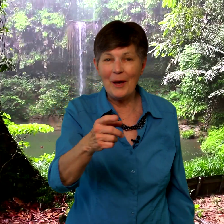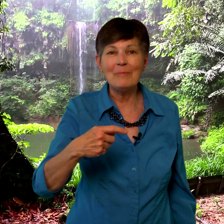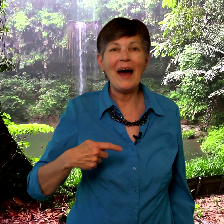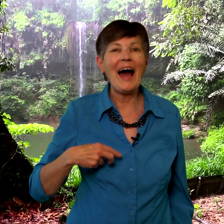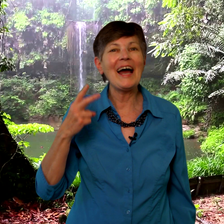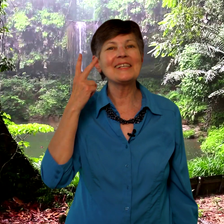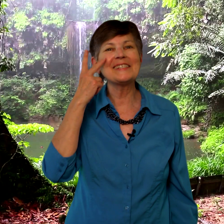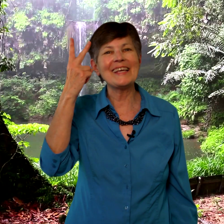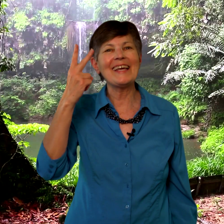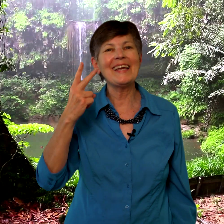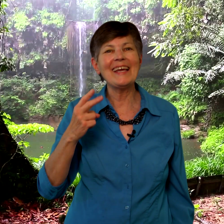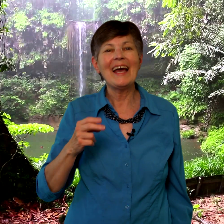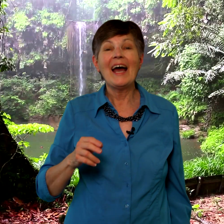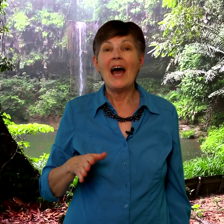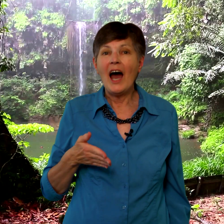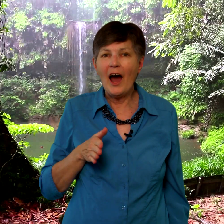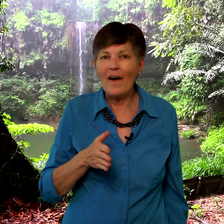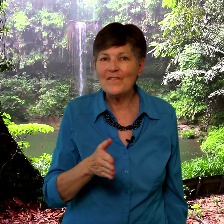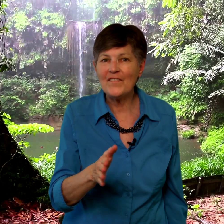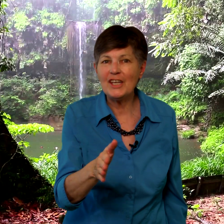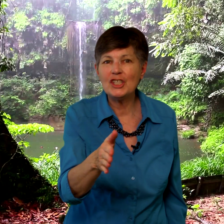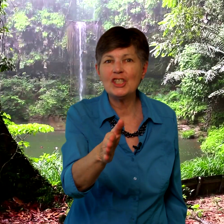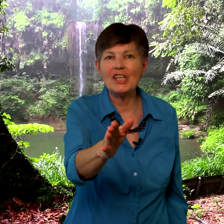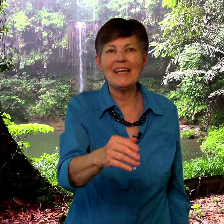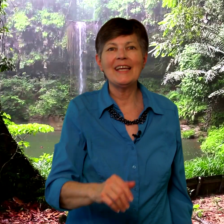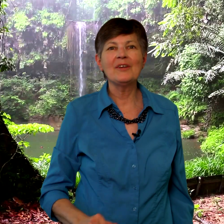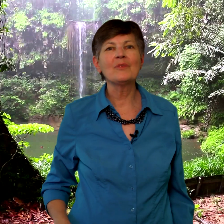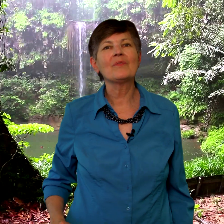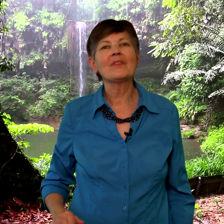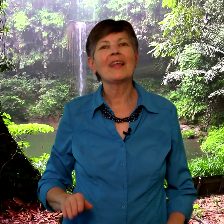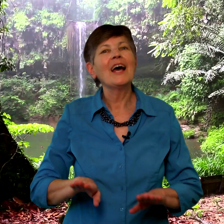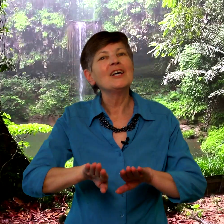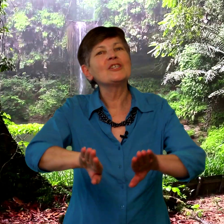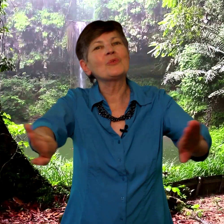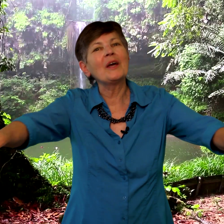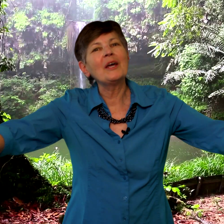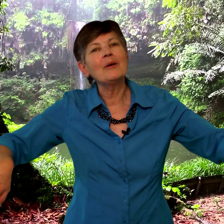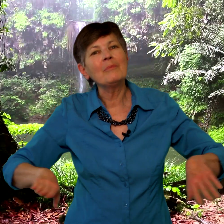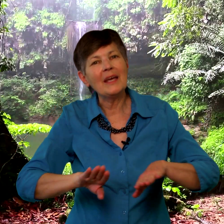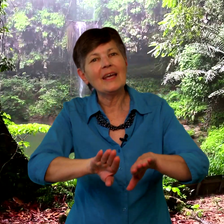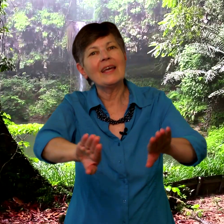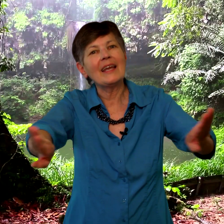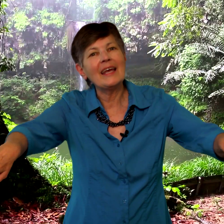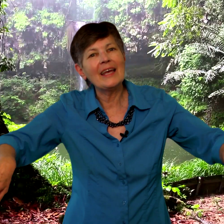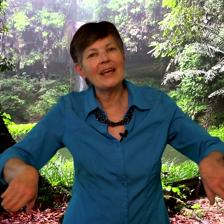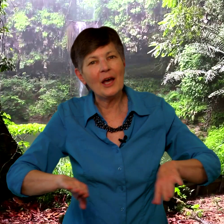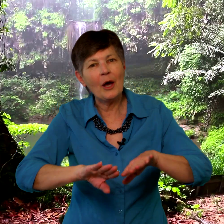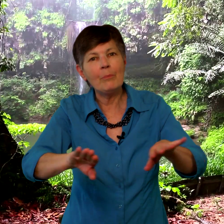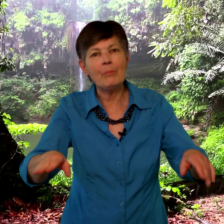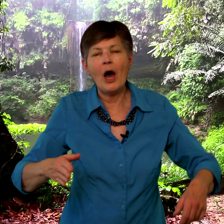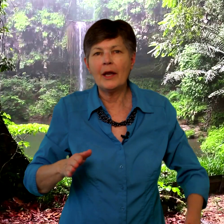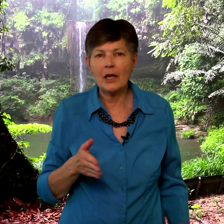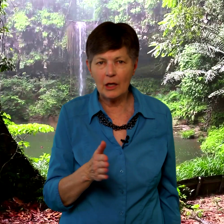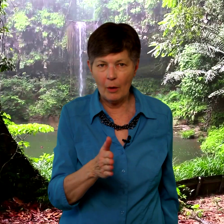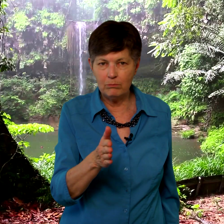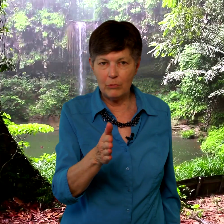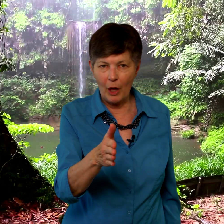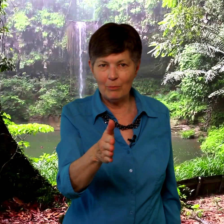oop. I see a fishy swimming in a pond. Oop, oop,